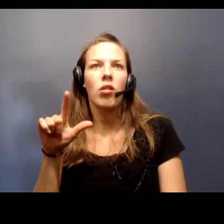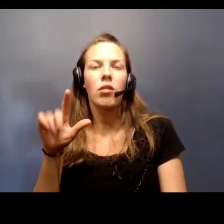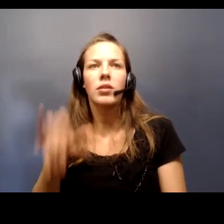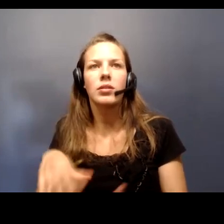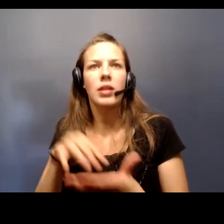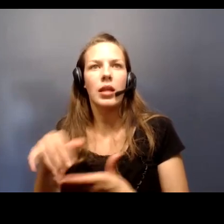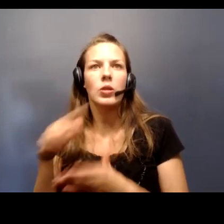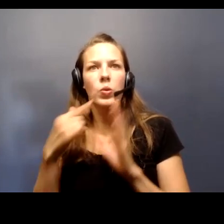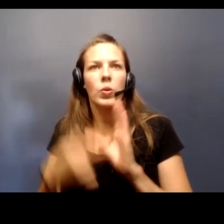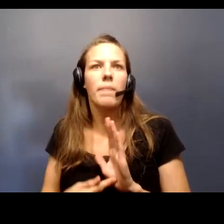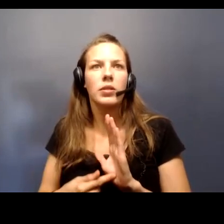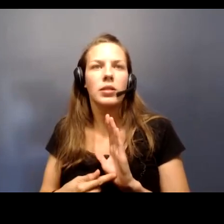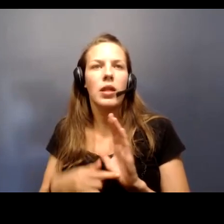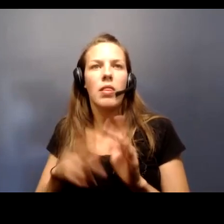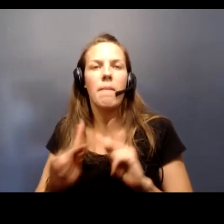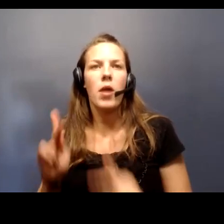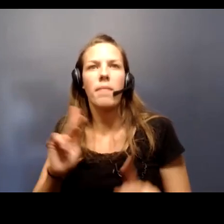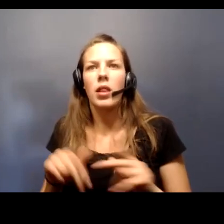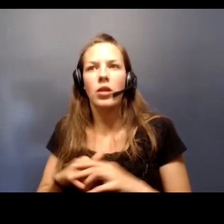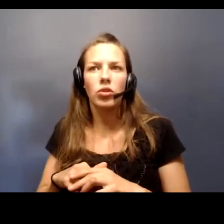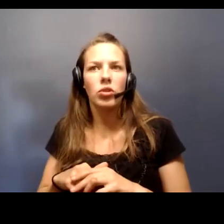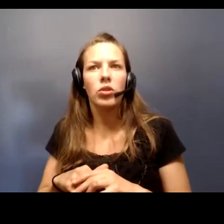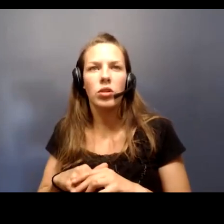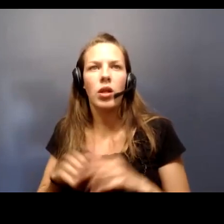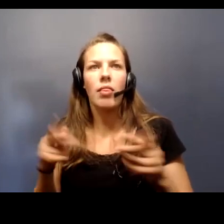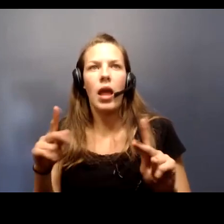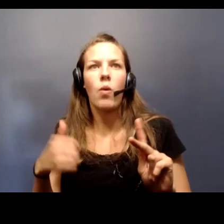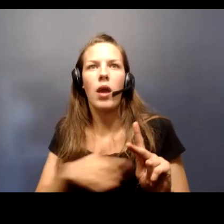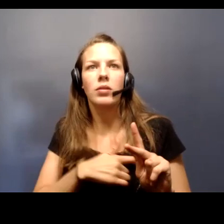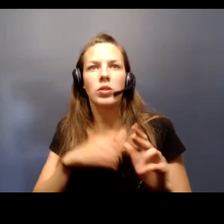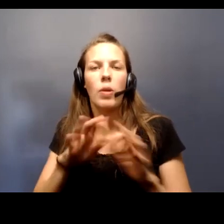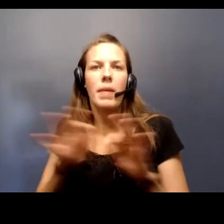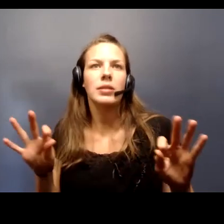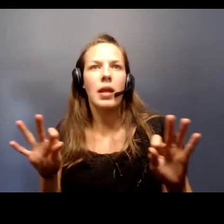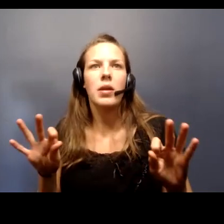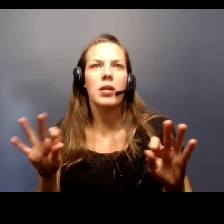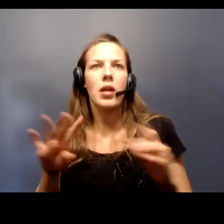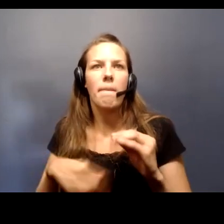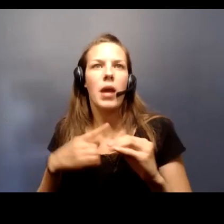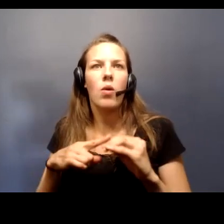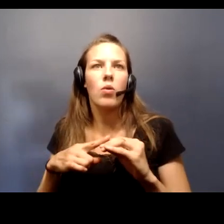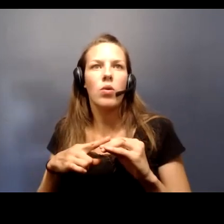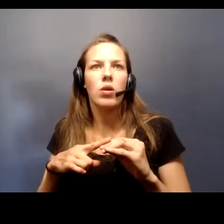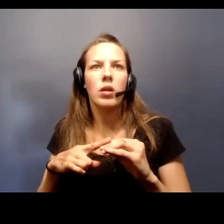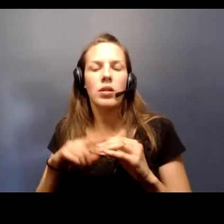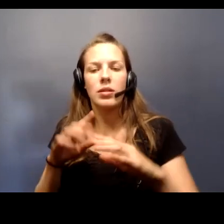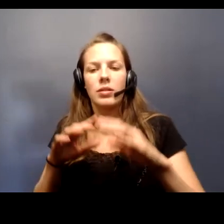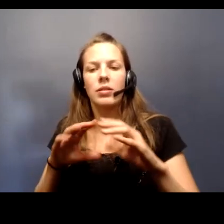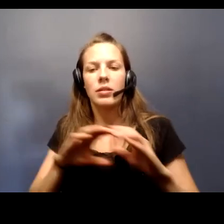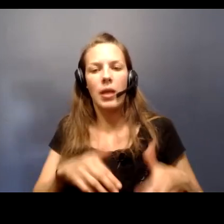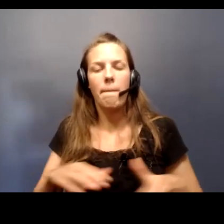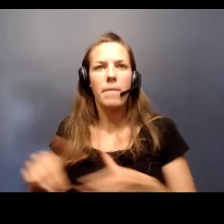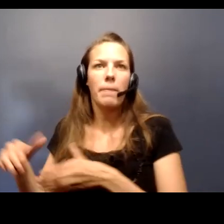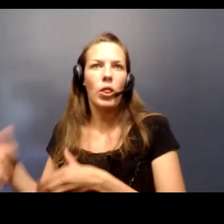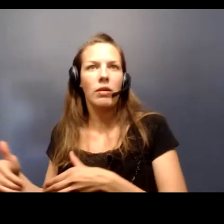representative populations and allow us to make statements about subpopulations that